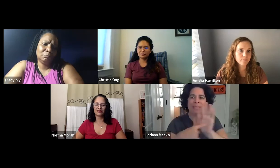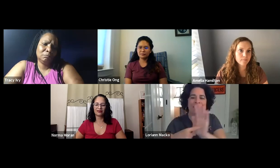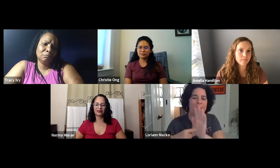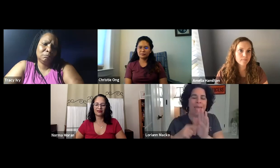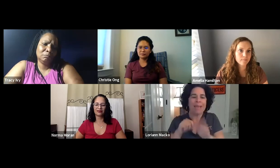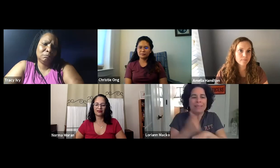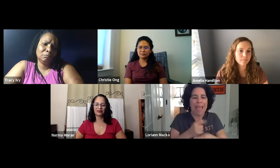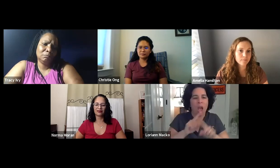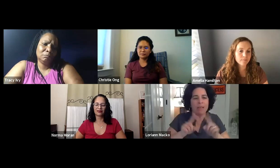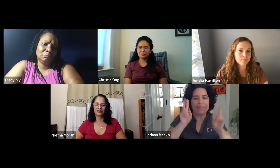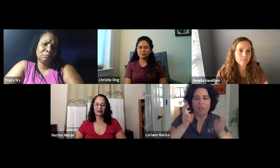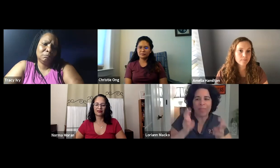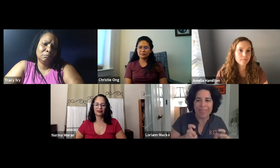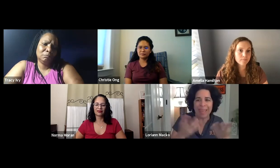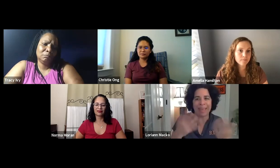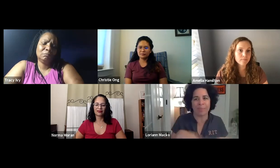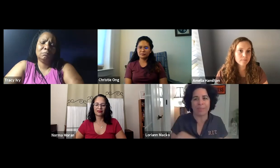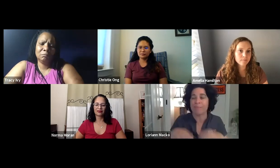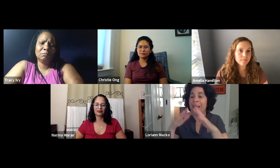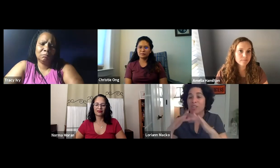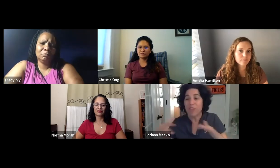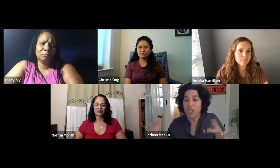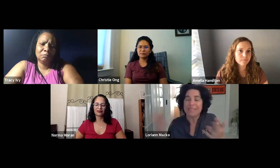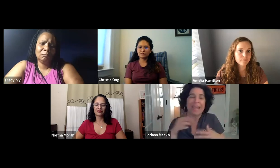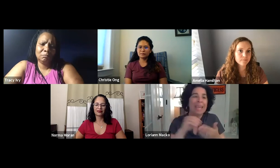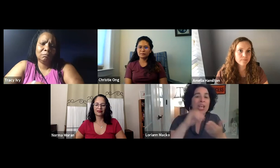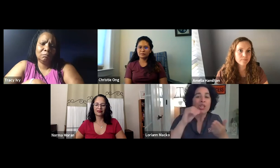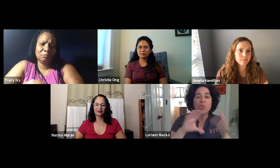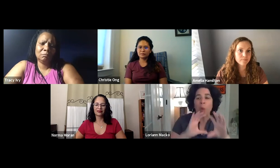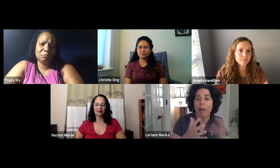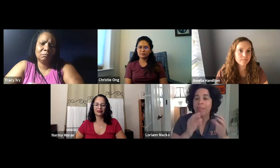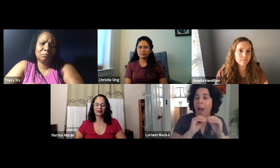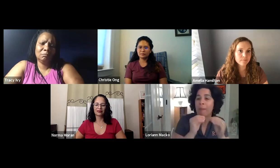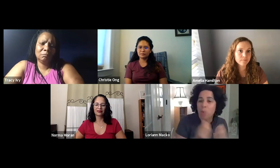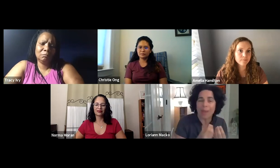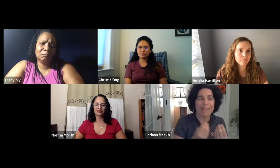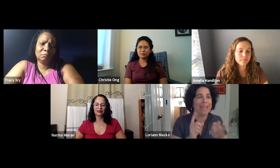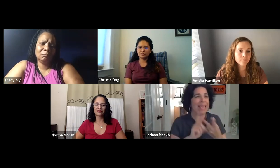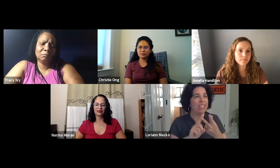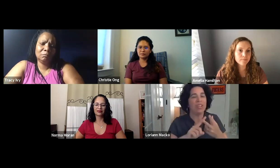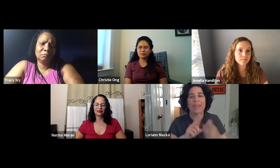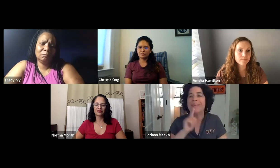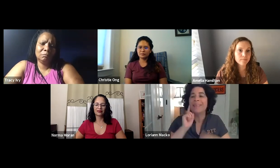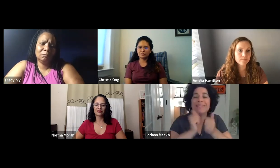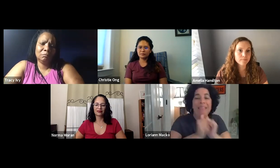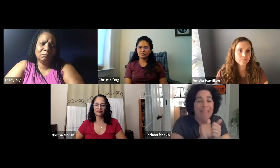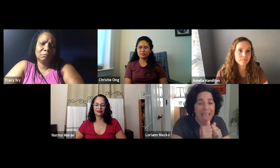to, you know, it's kind of a dream. We're trying to think of different themes, whether that be student club and organizations,